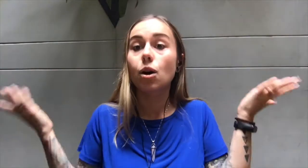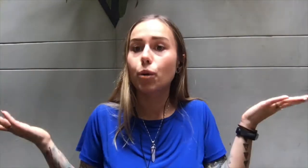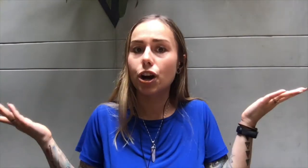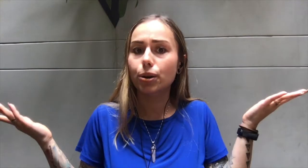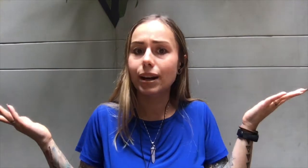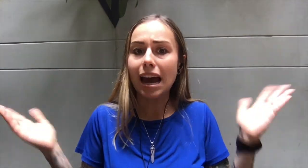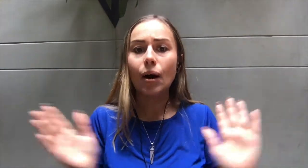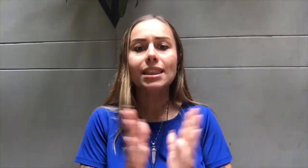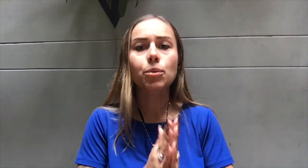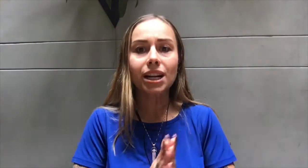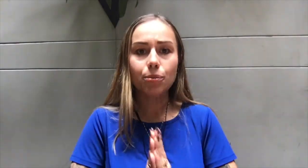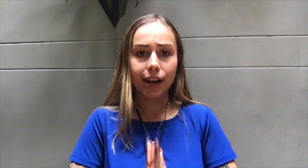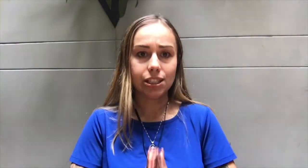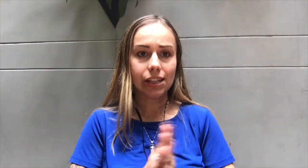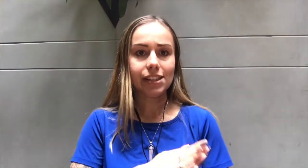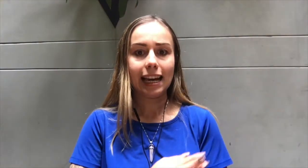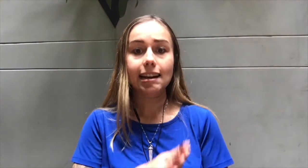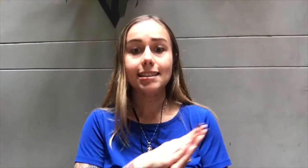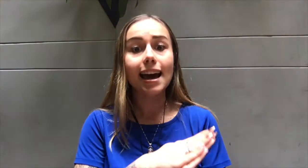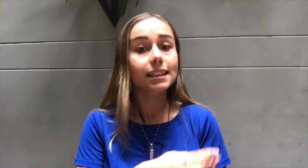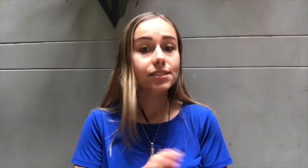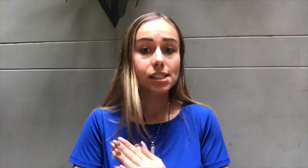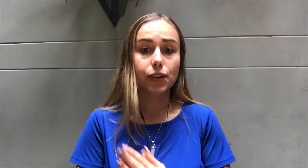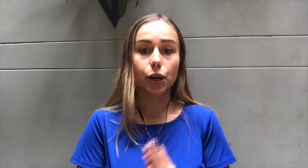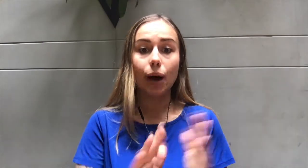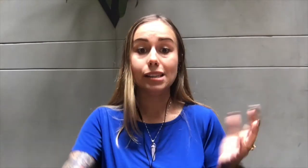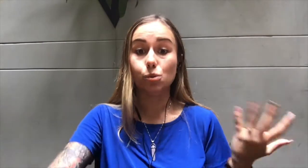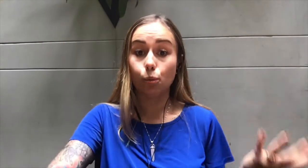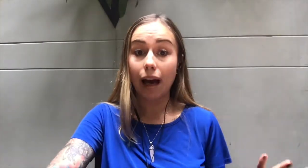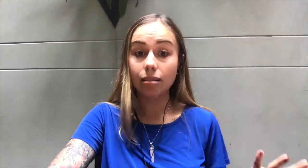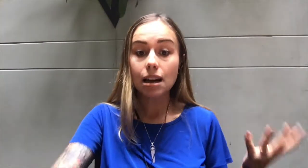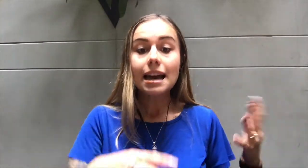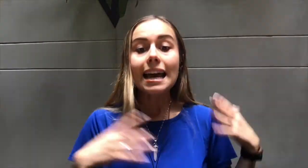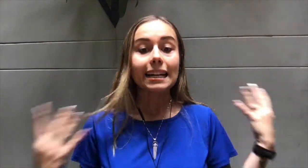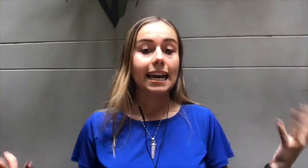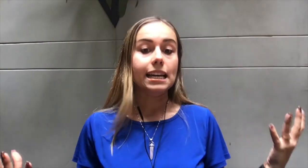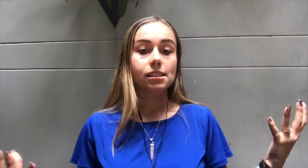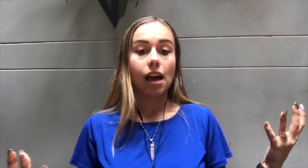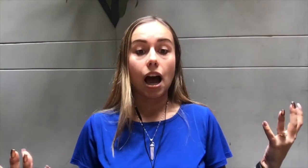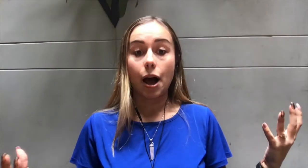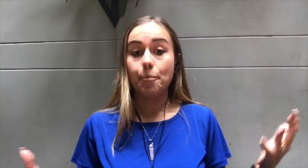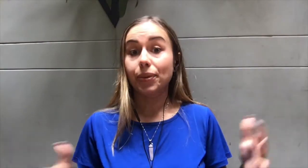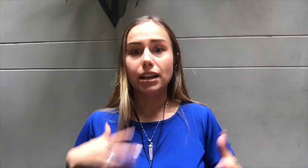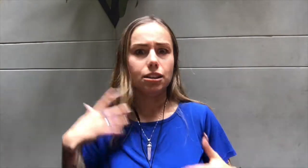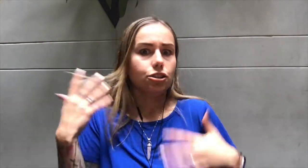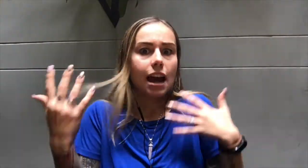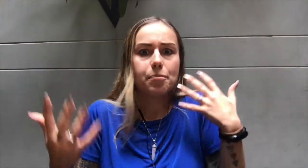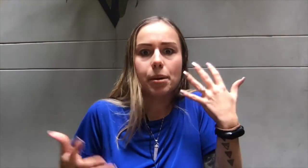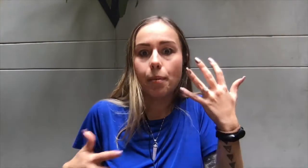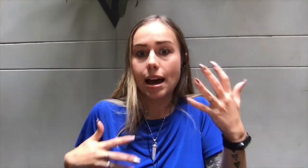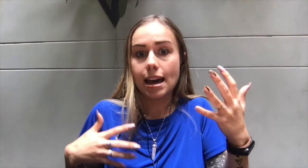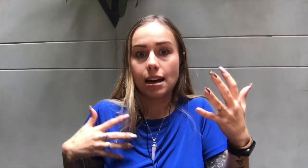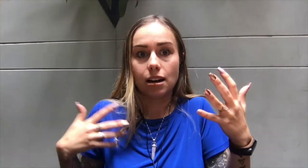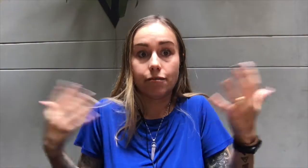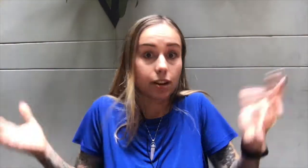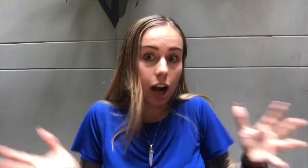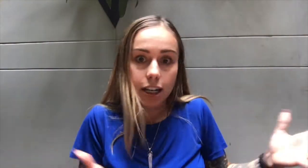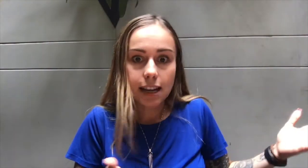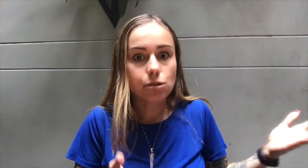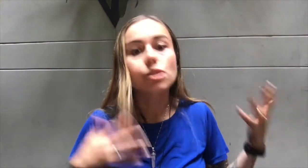Where are you right now? And then we're going to rate ourselves again at the end of this video as well, in case, um, you're tapping might have got it down. So